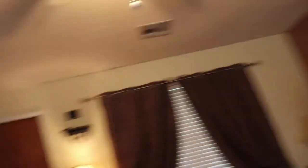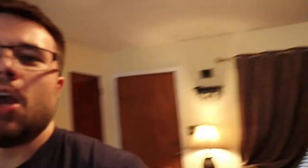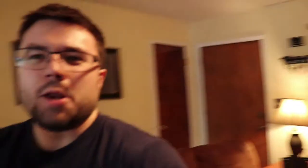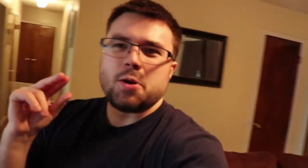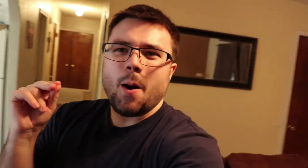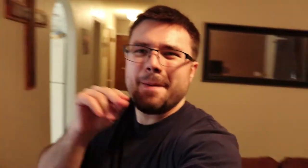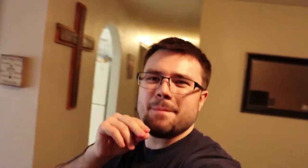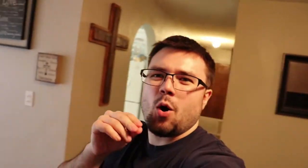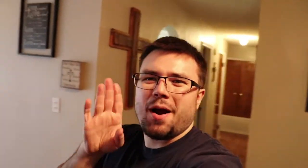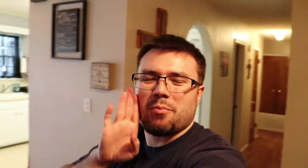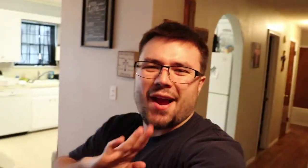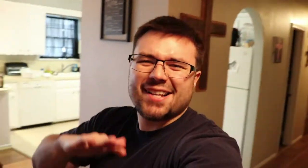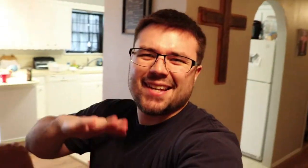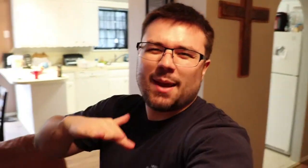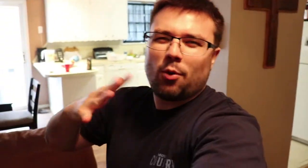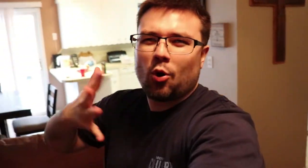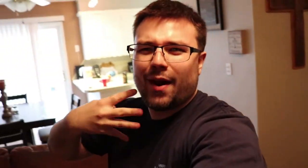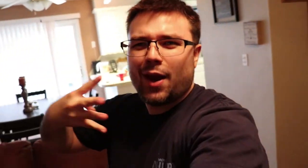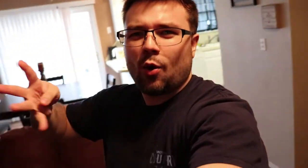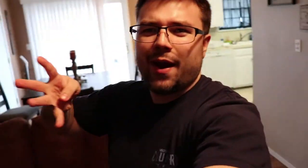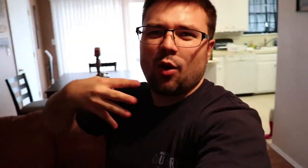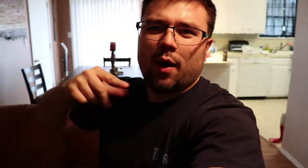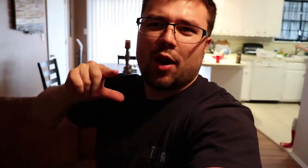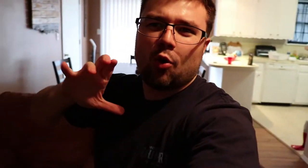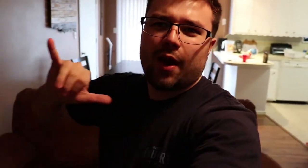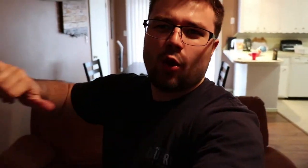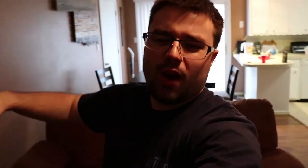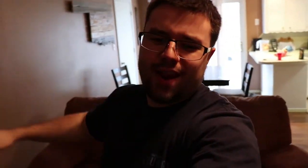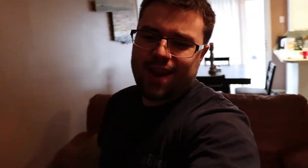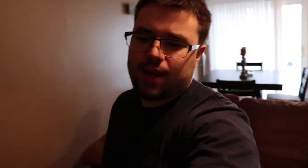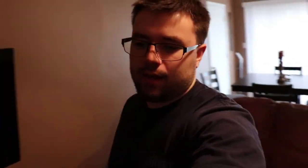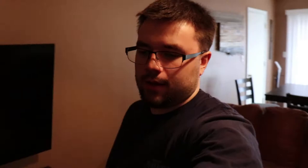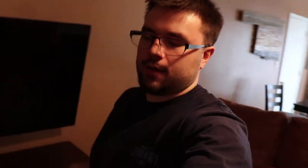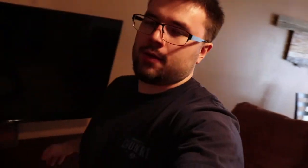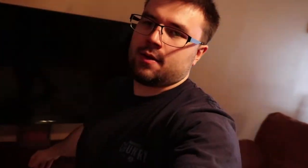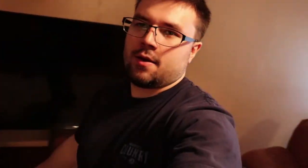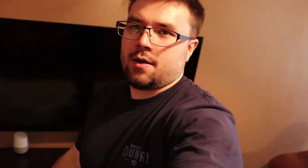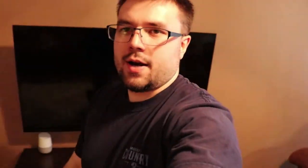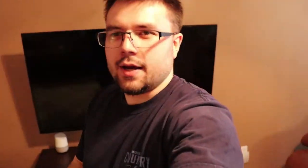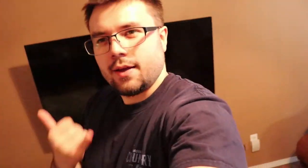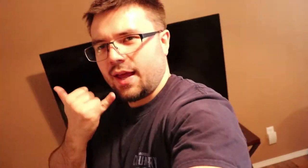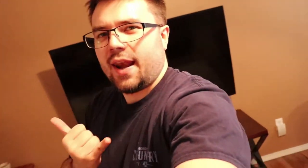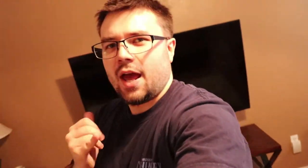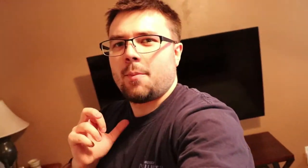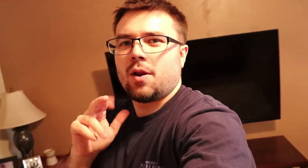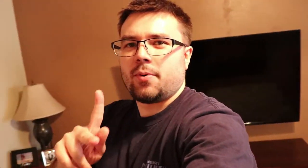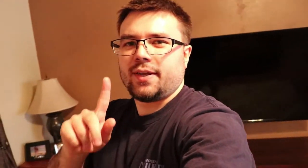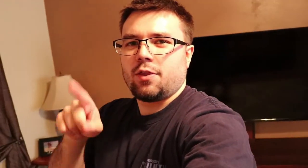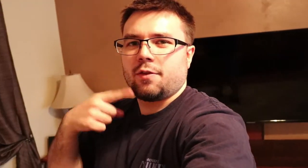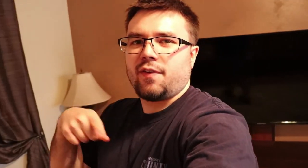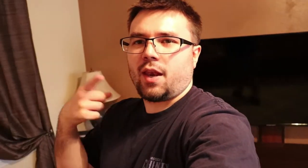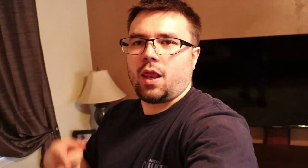no more brown table gray gray gray gray gray all right now i'm gonna put together the fan